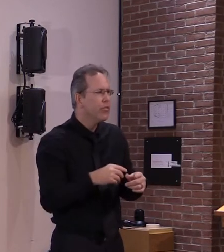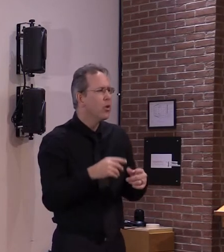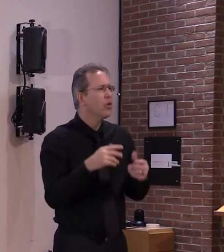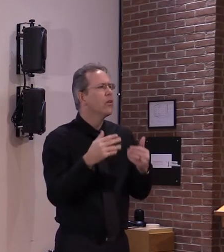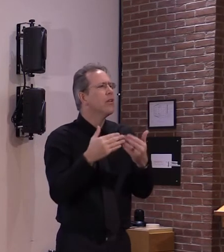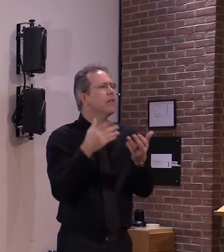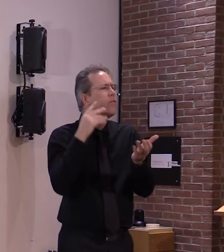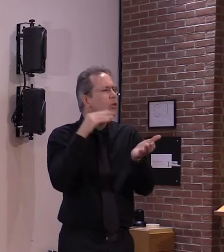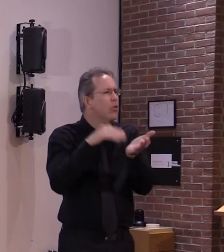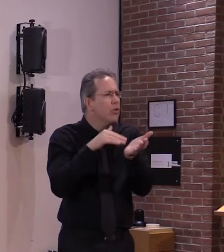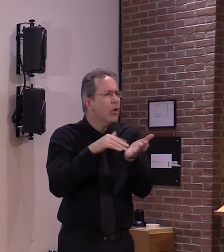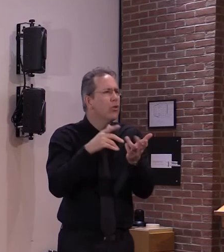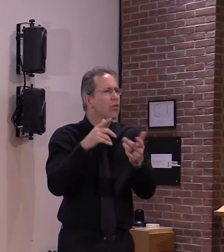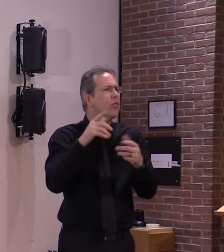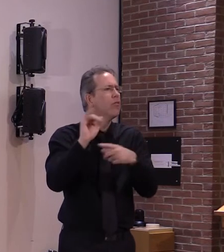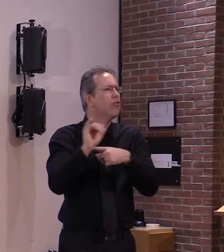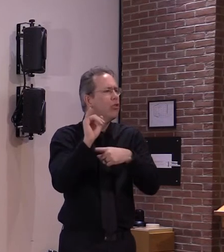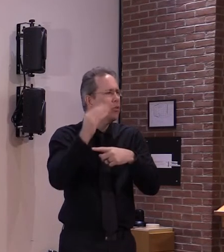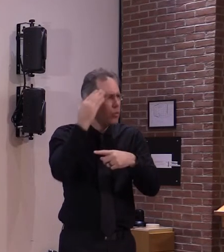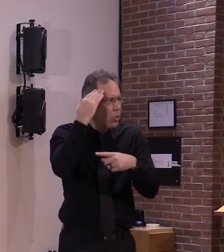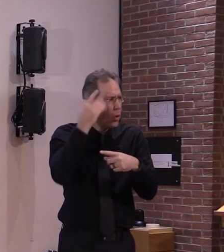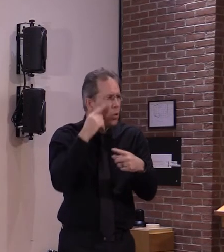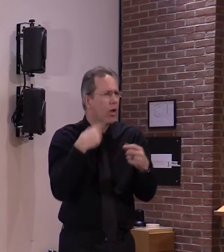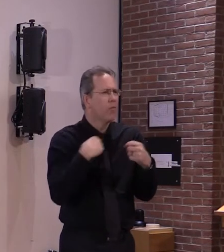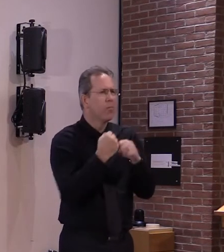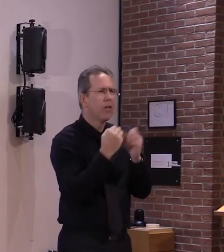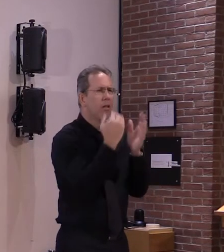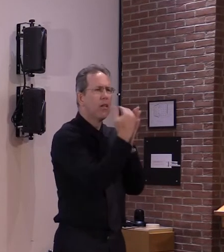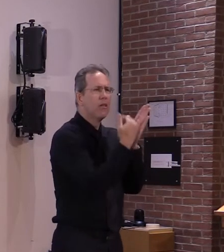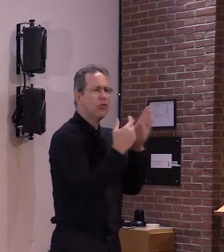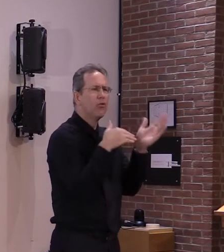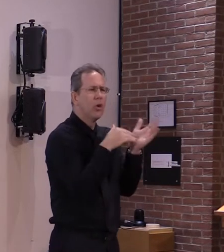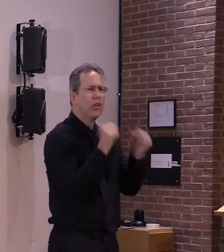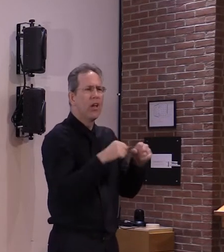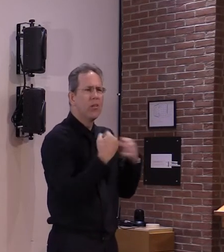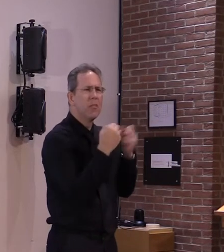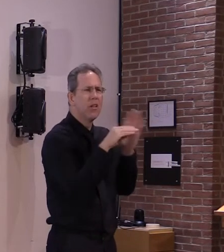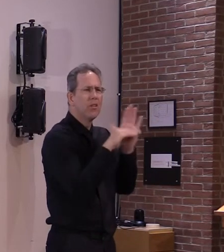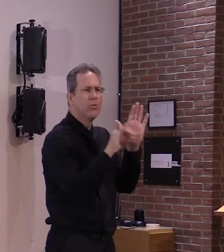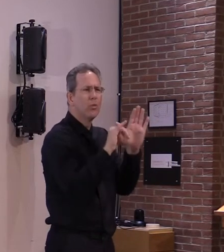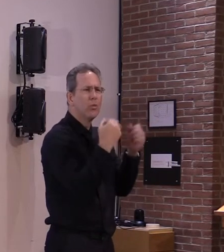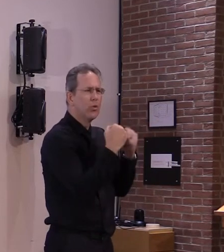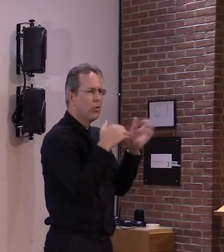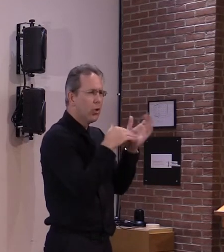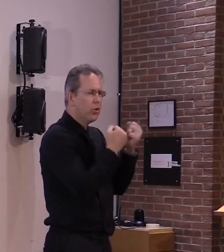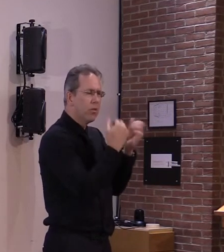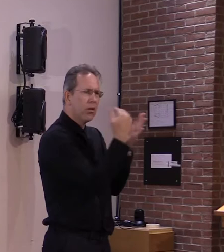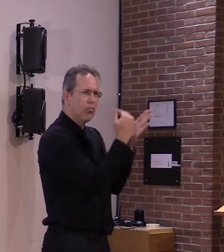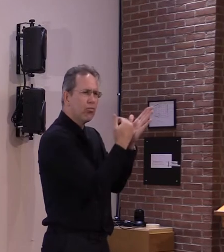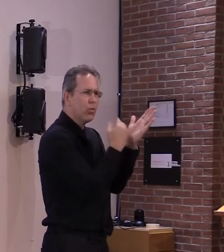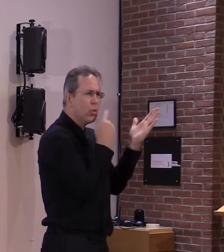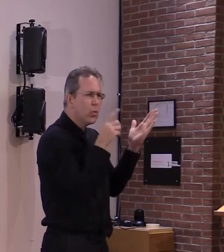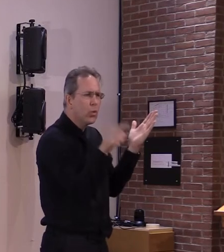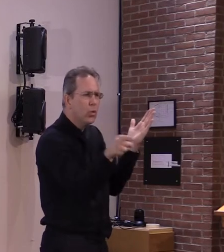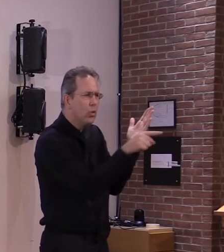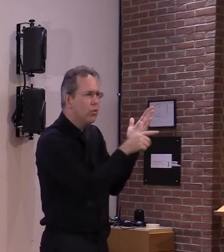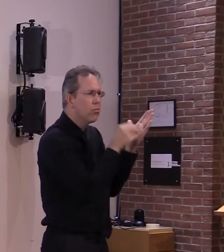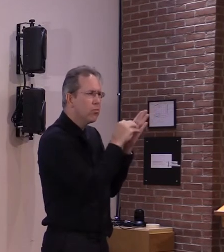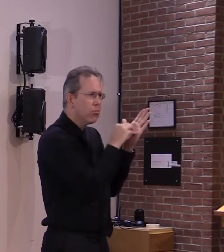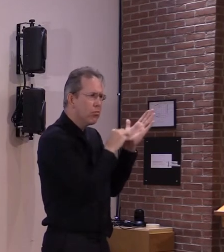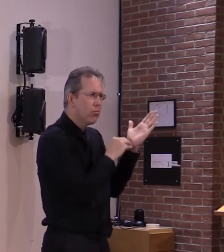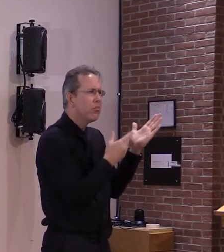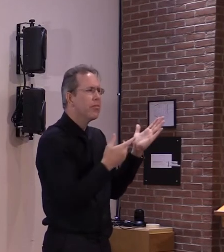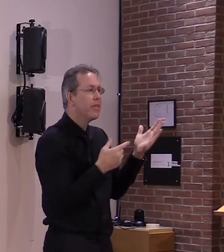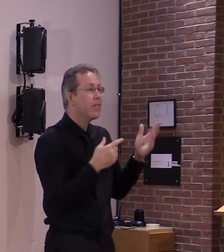if they don't identify themselves at the time their priority group comes up there's still plenty of